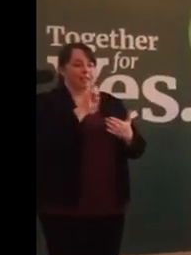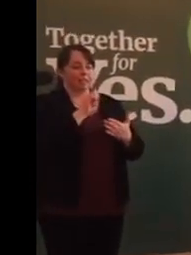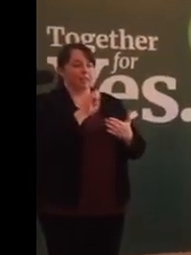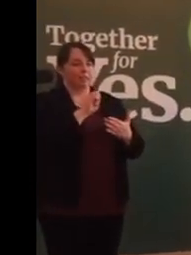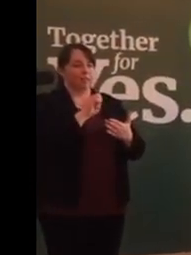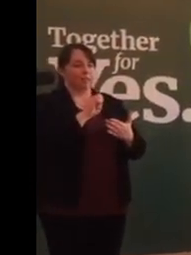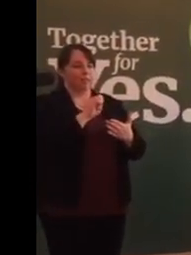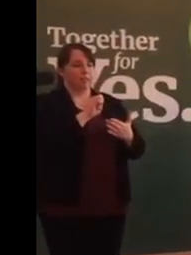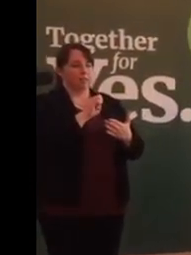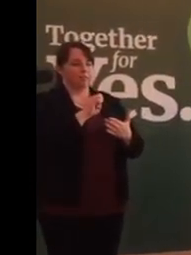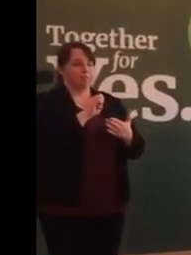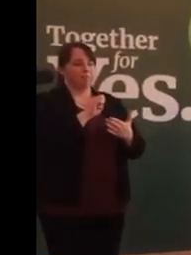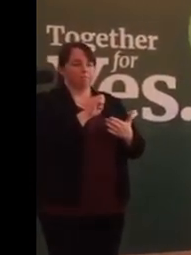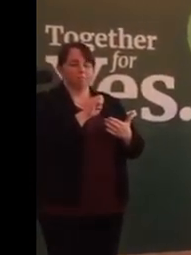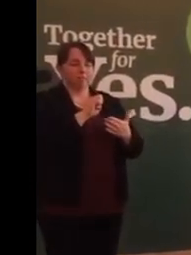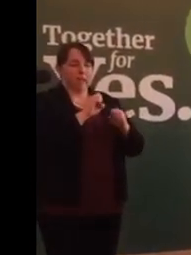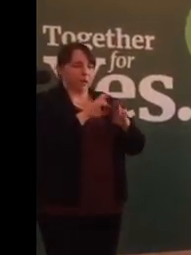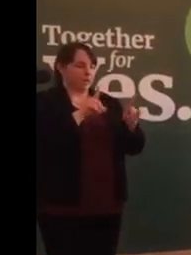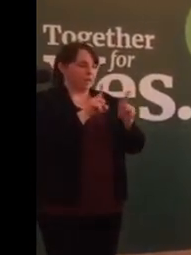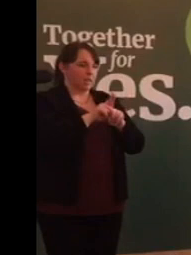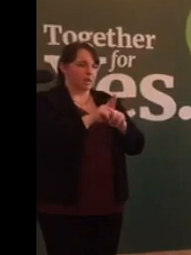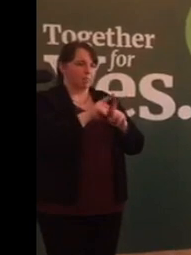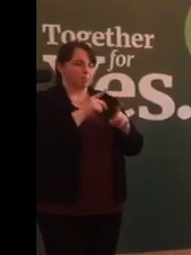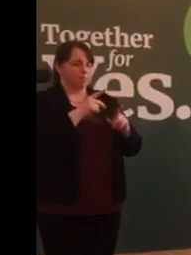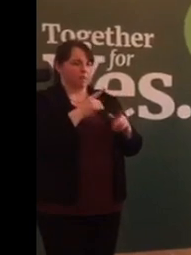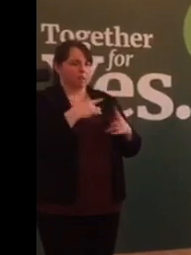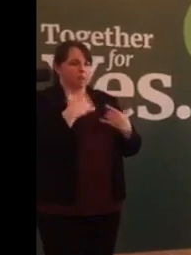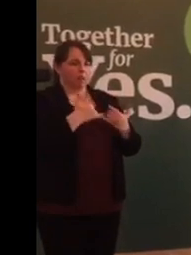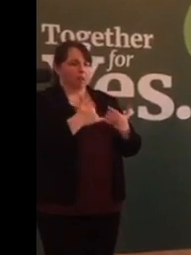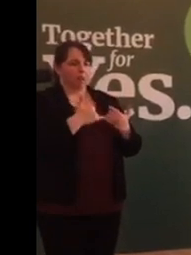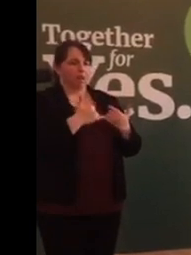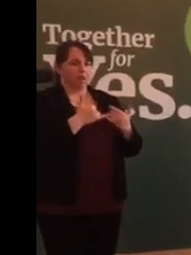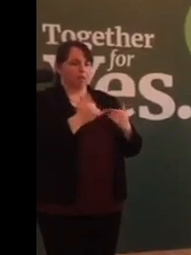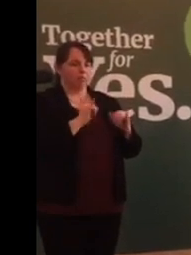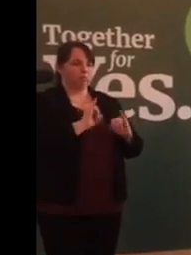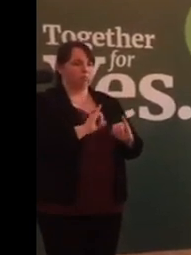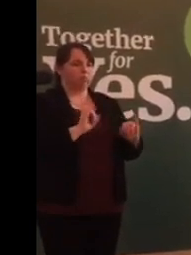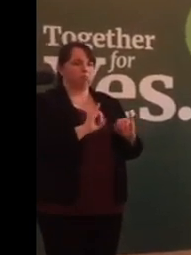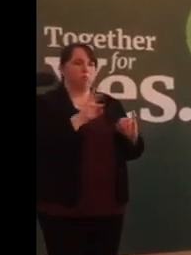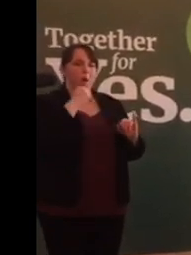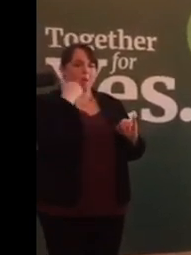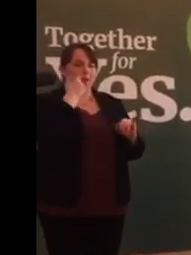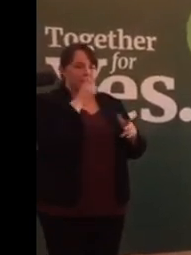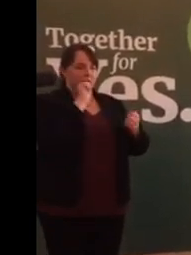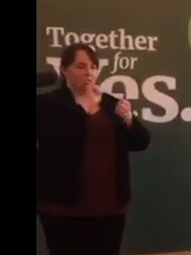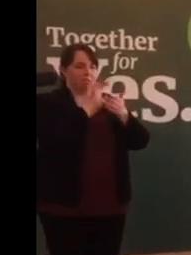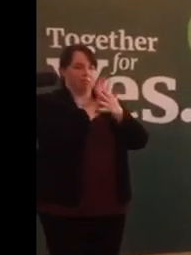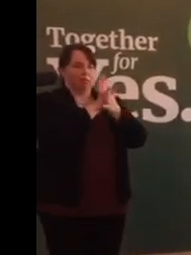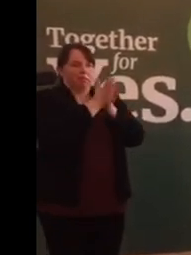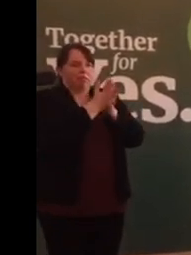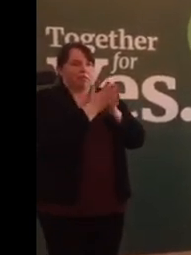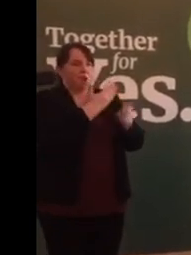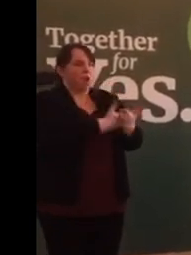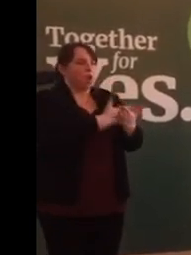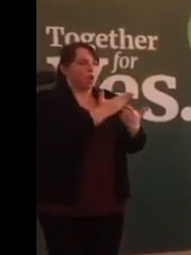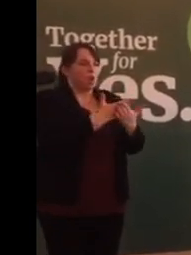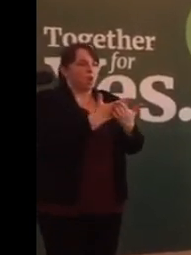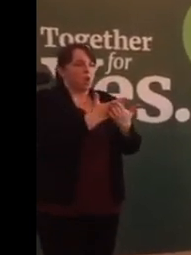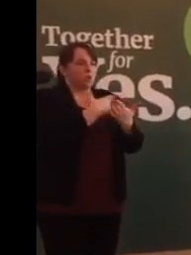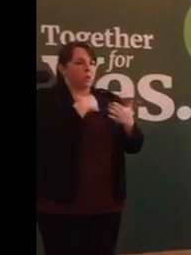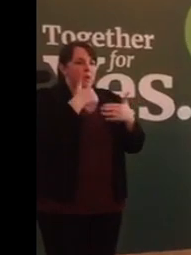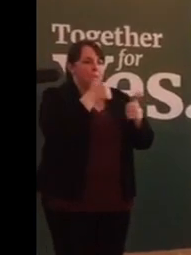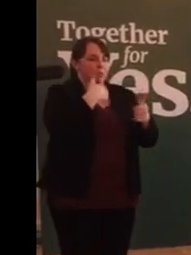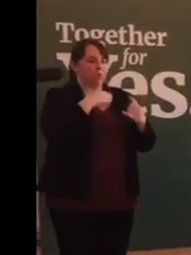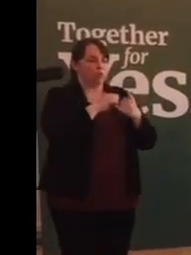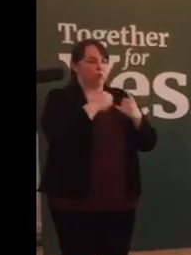disturbing because they distorted the law in order to try and help